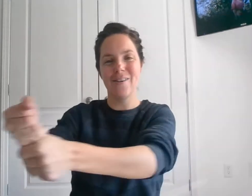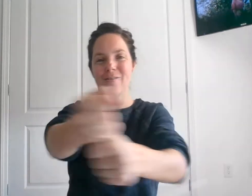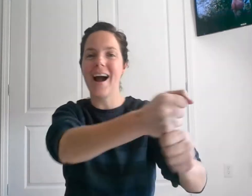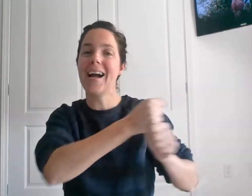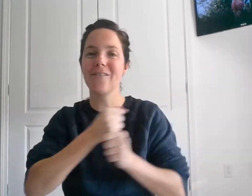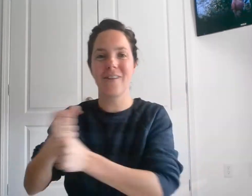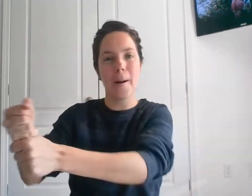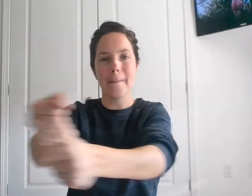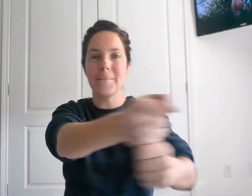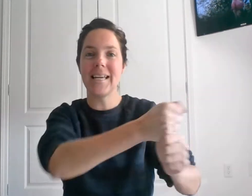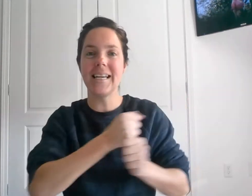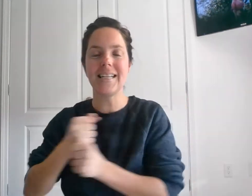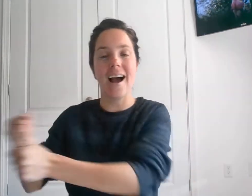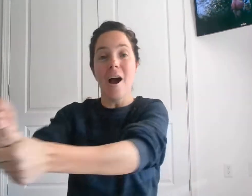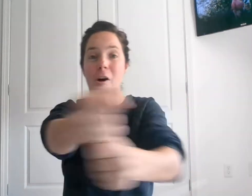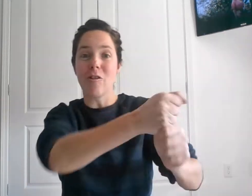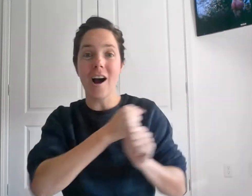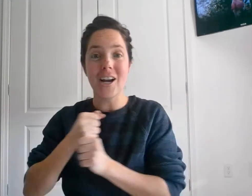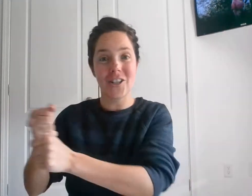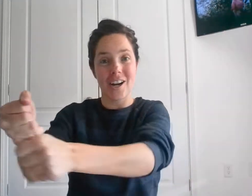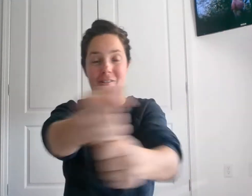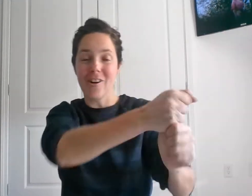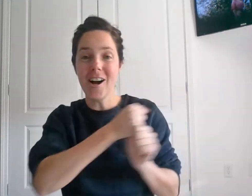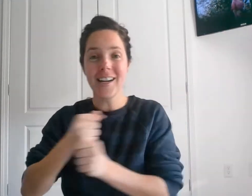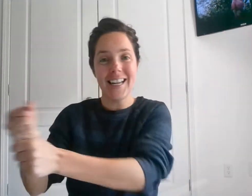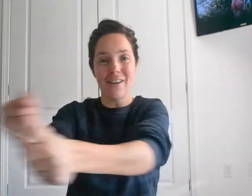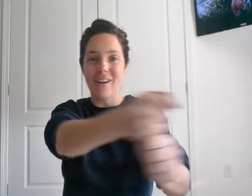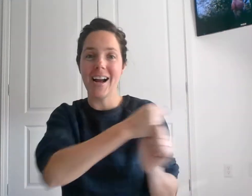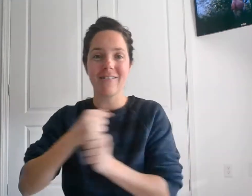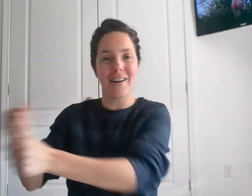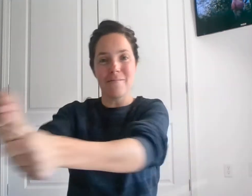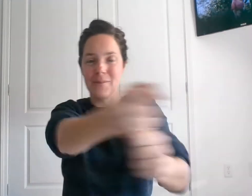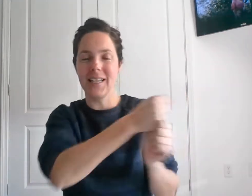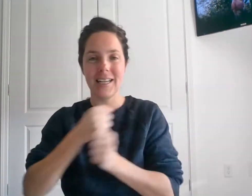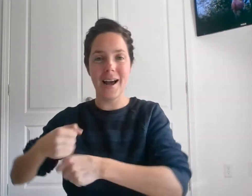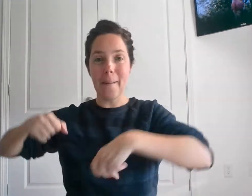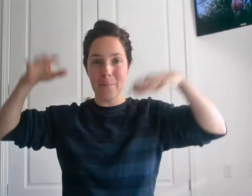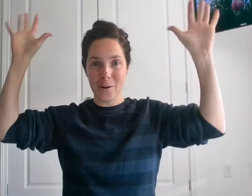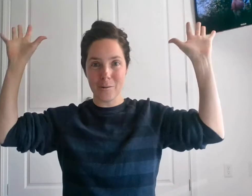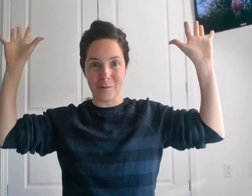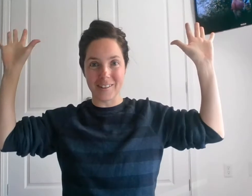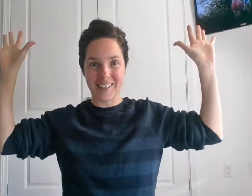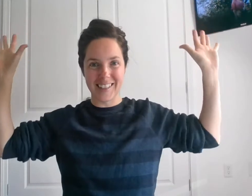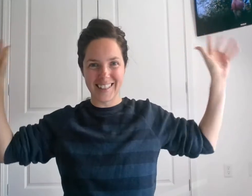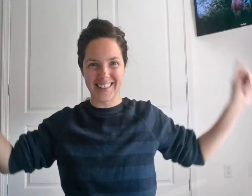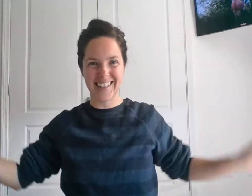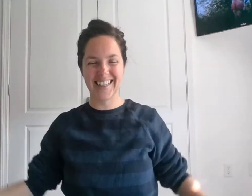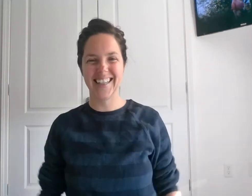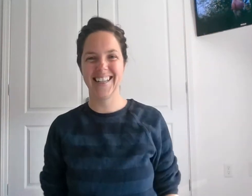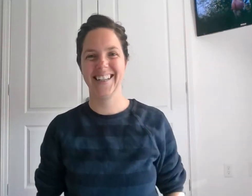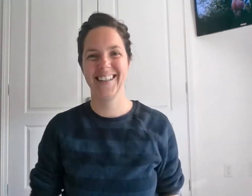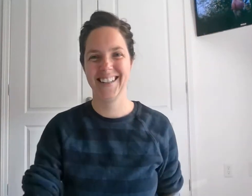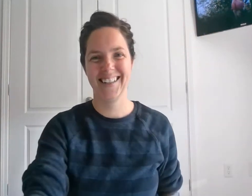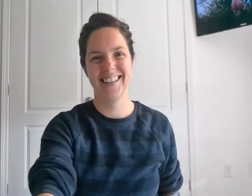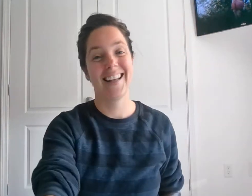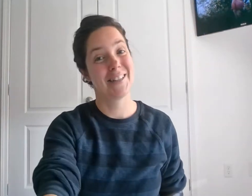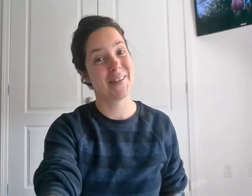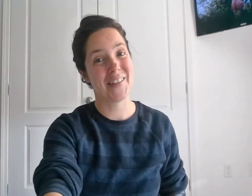Rakhramina. Raja Rani Rakhramina. Poo! That's my